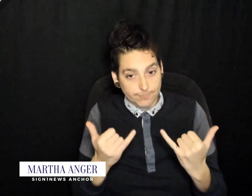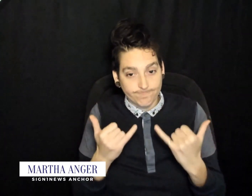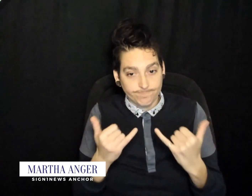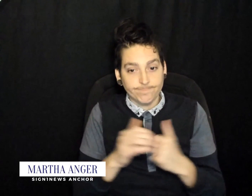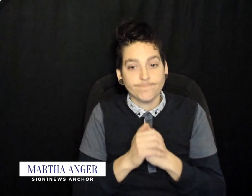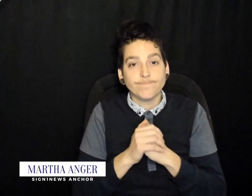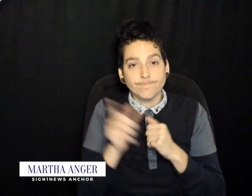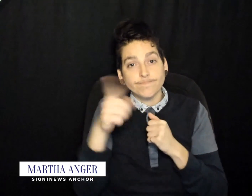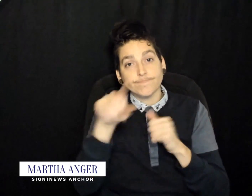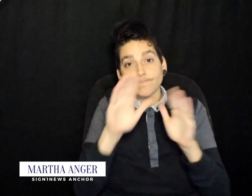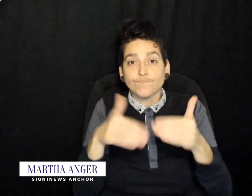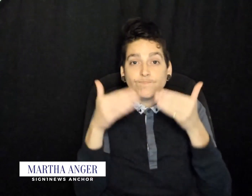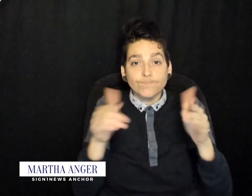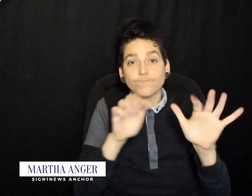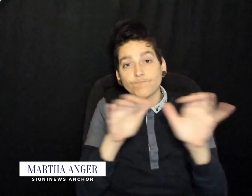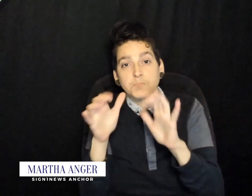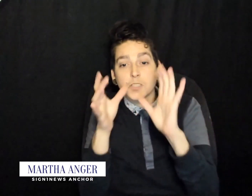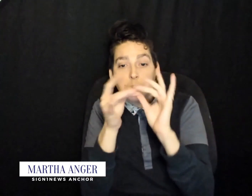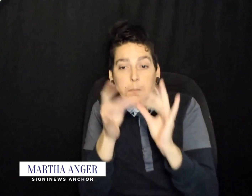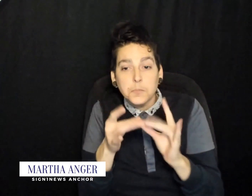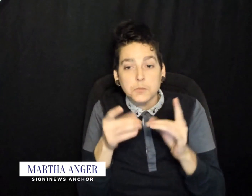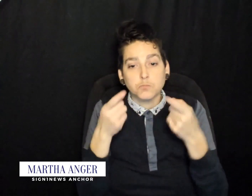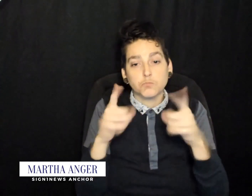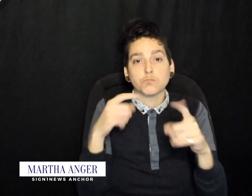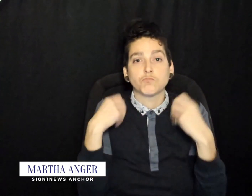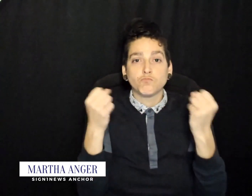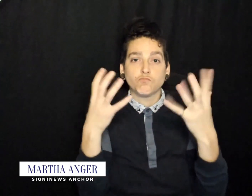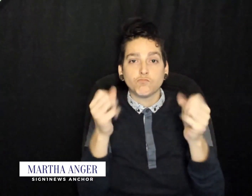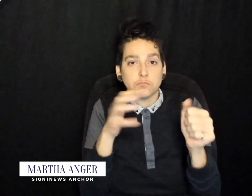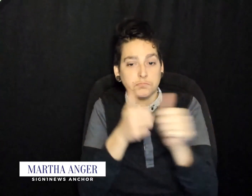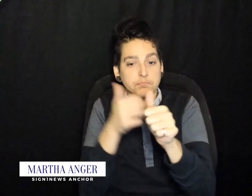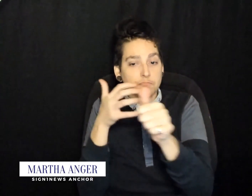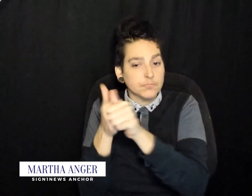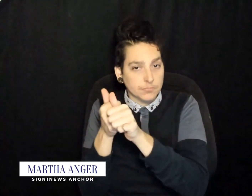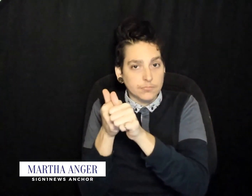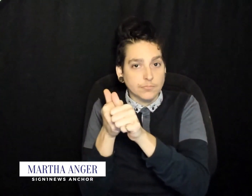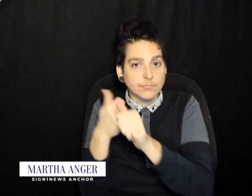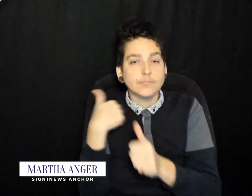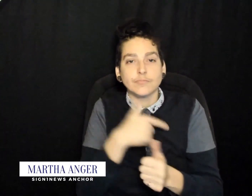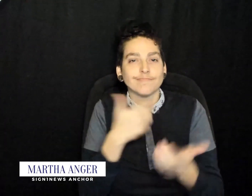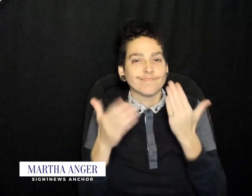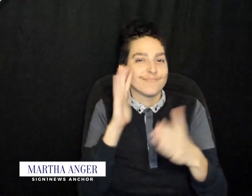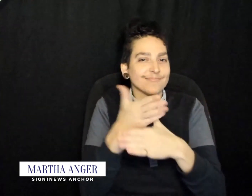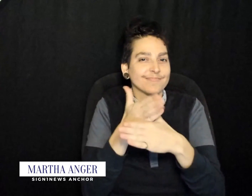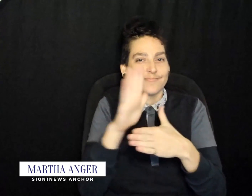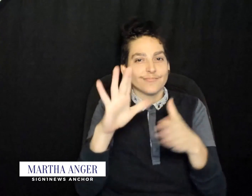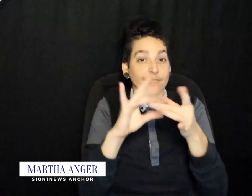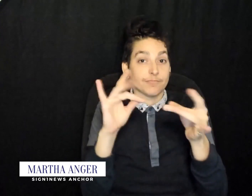today. If you post an interesting comment during this update, we may add it at the bottom of the screen.